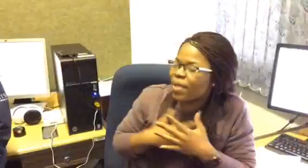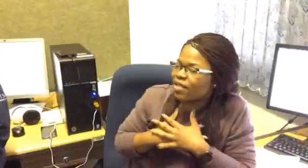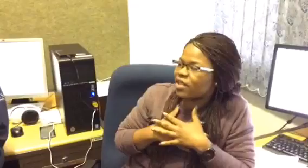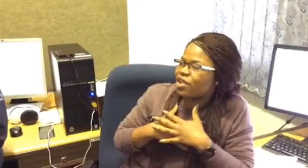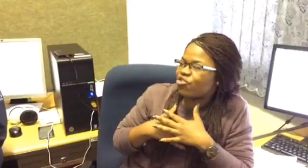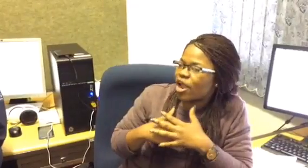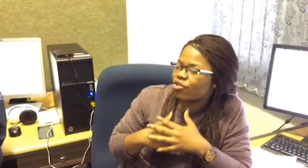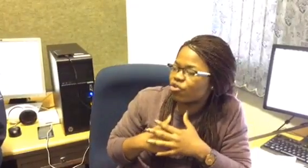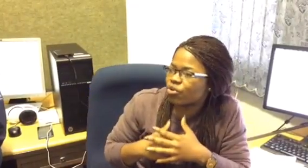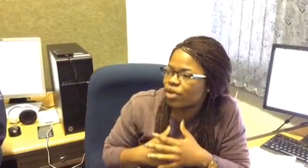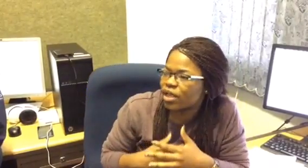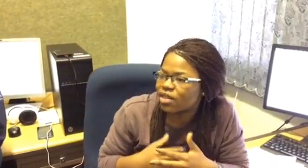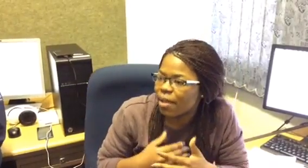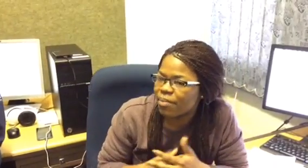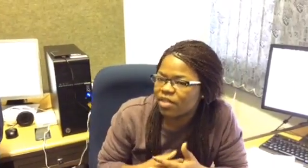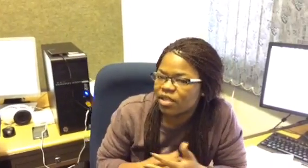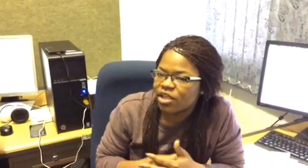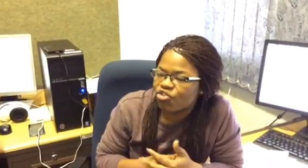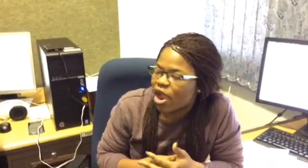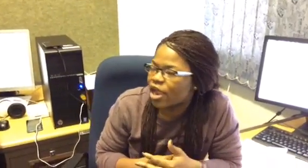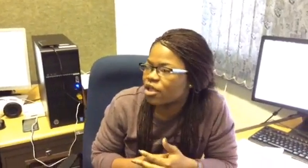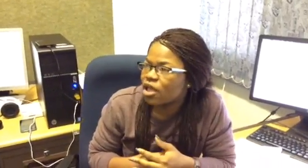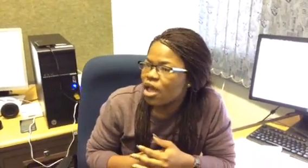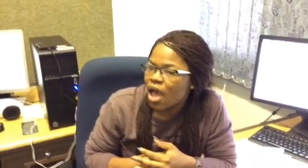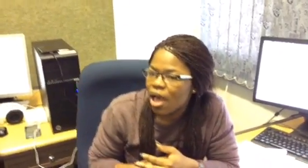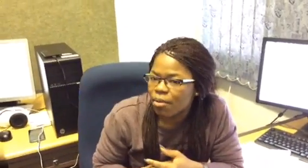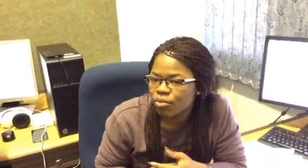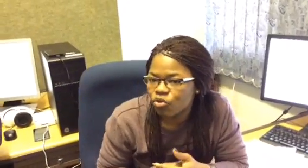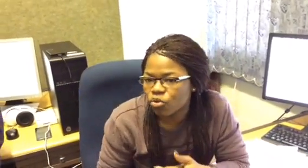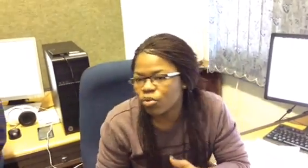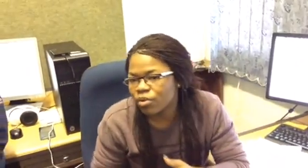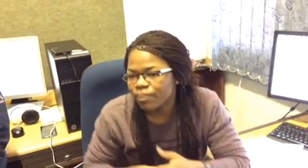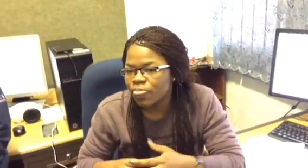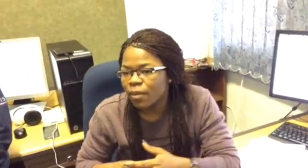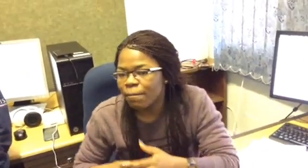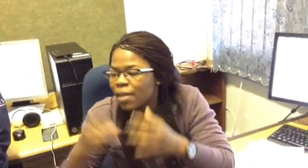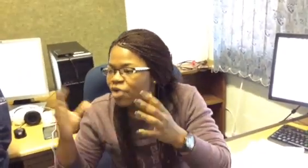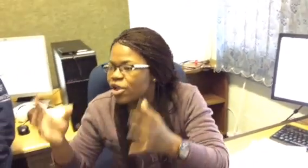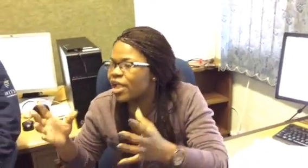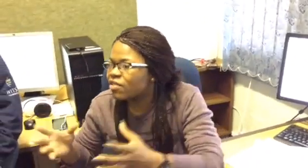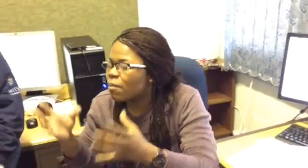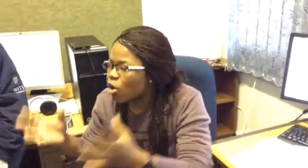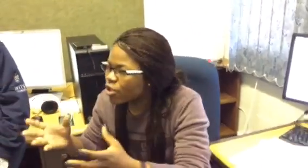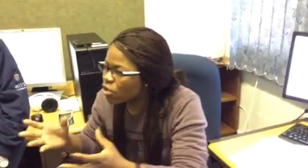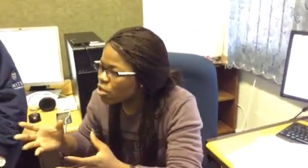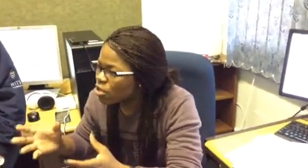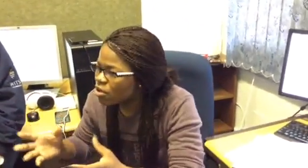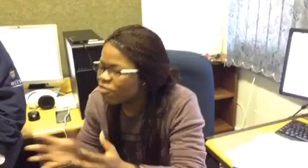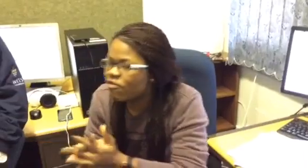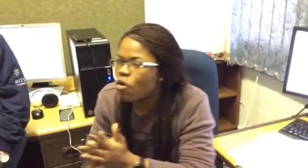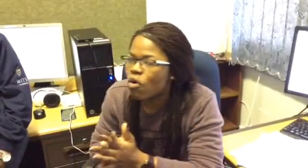basically trying to do is I'm basically trying to create a model for